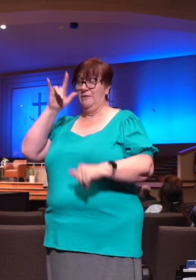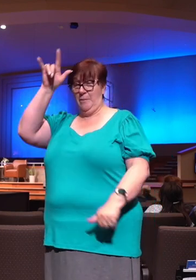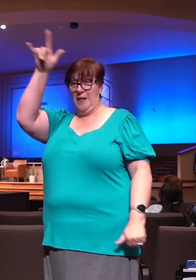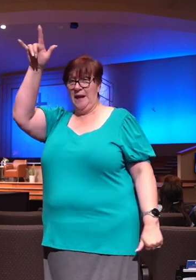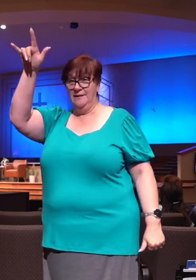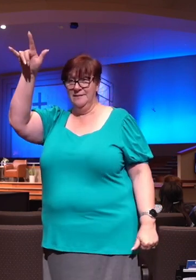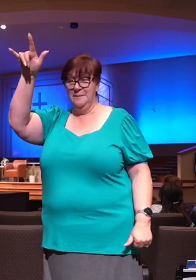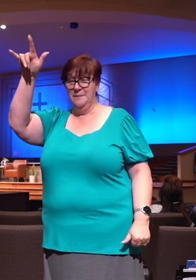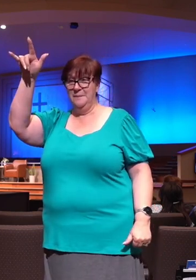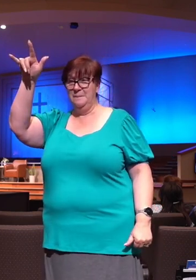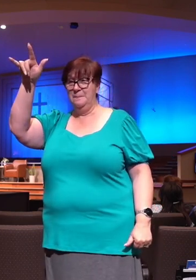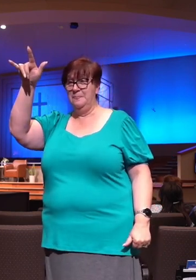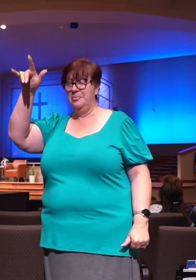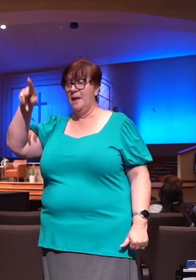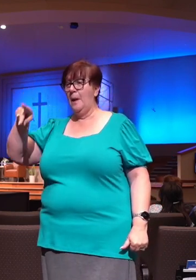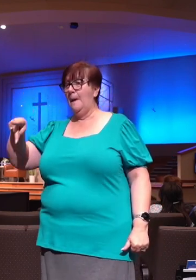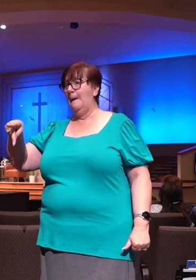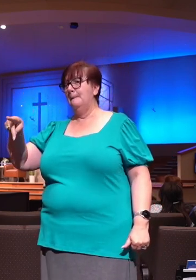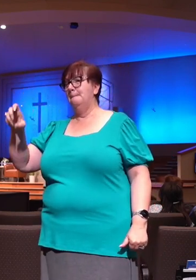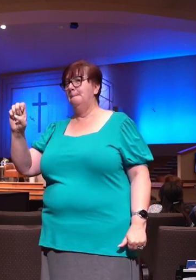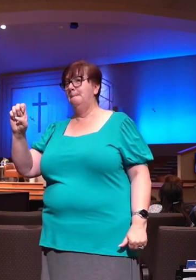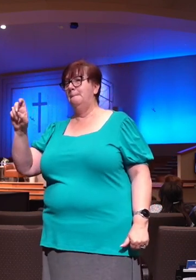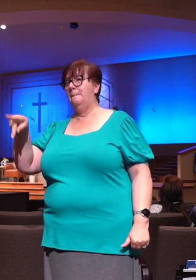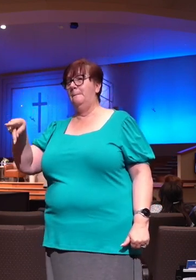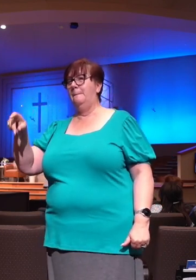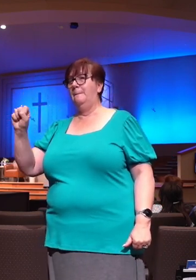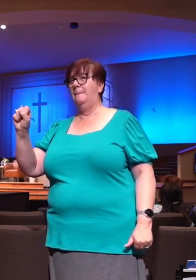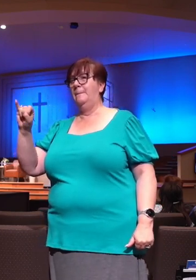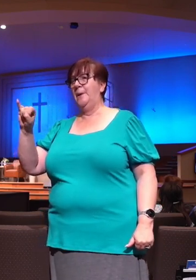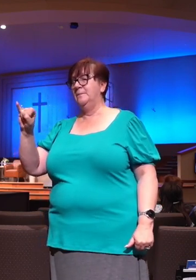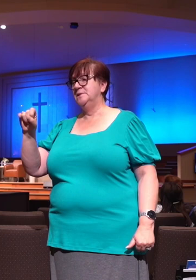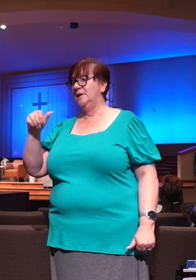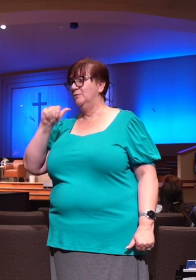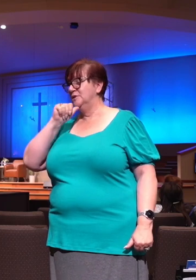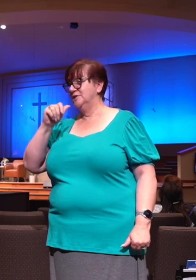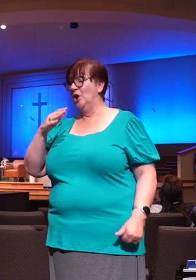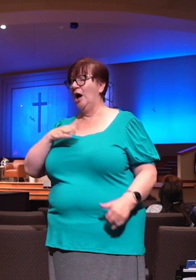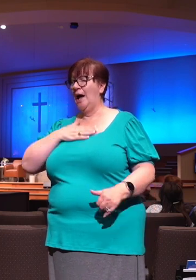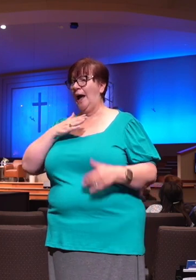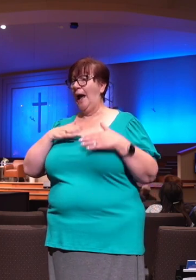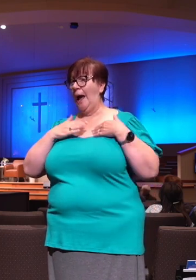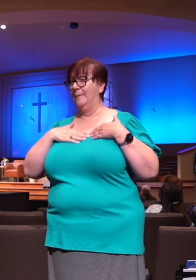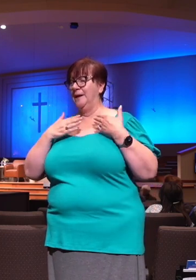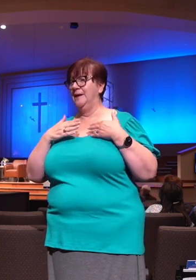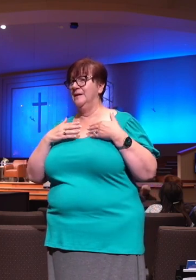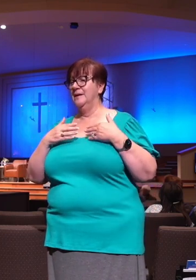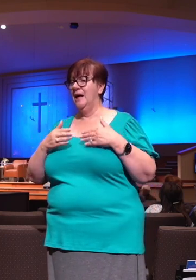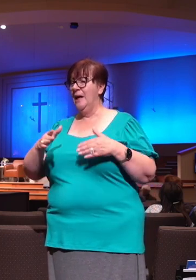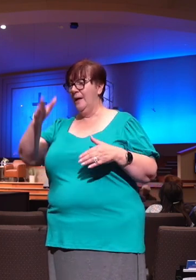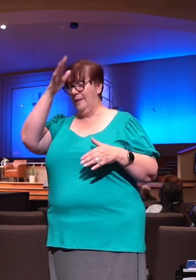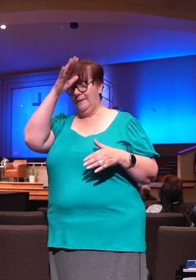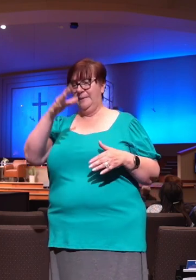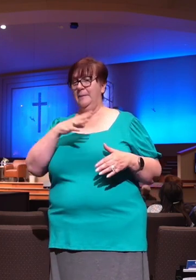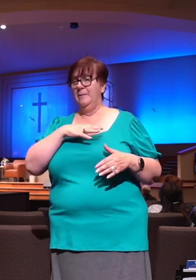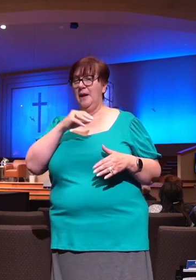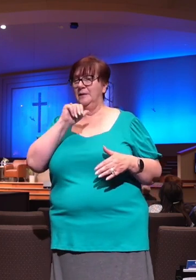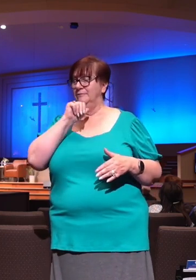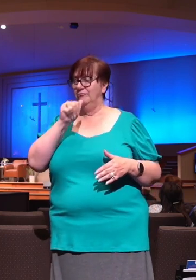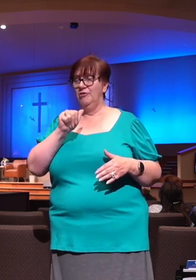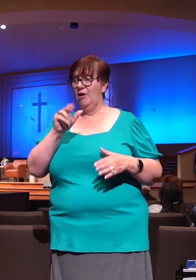happy about this. Ultimately, he did not get his jet. It was too good to be true. There was fine print. Fine print